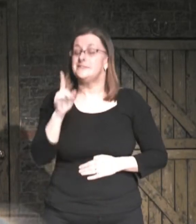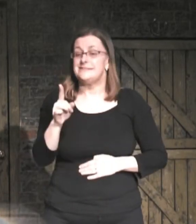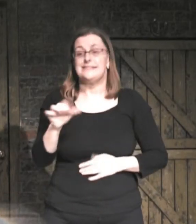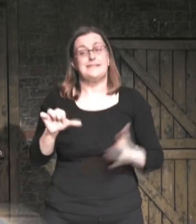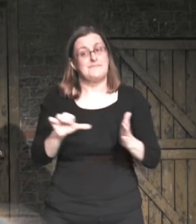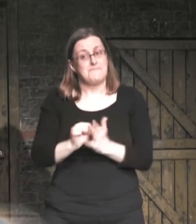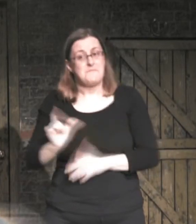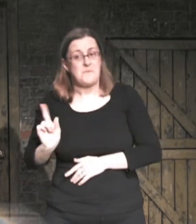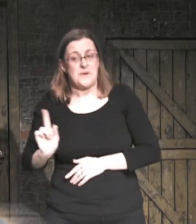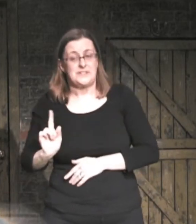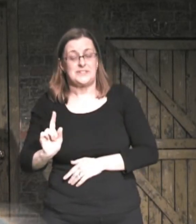squabbles with her sister Belle.